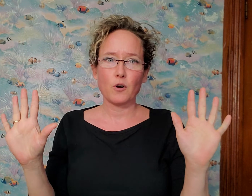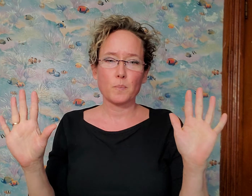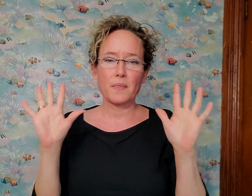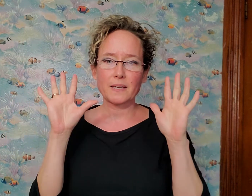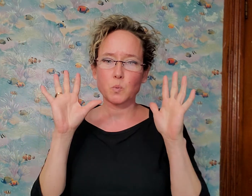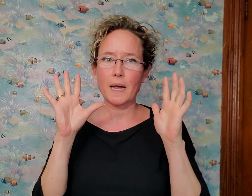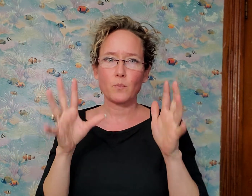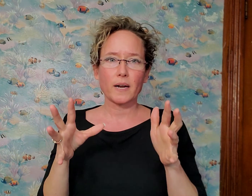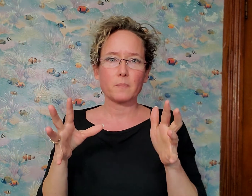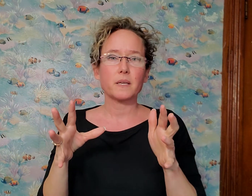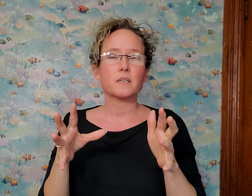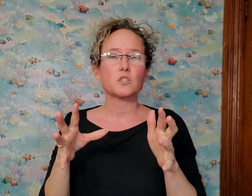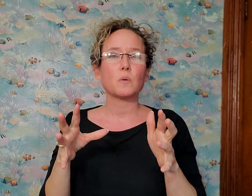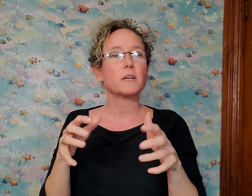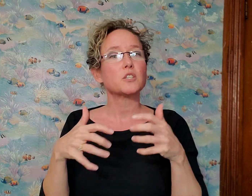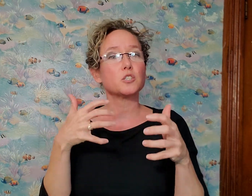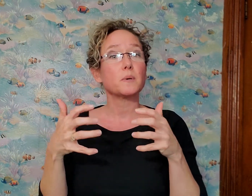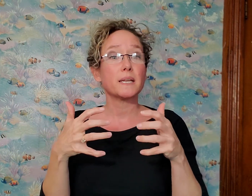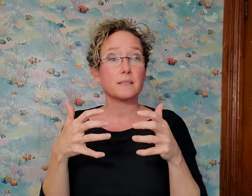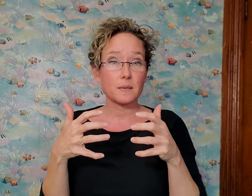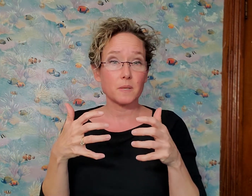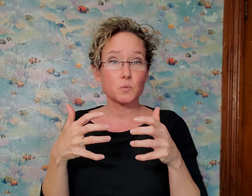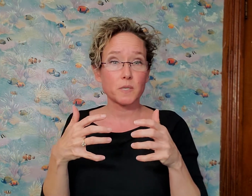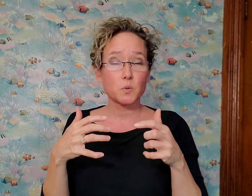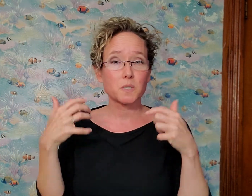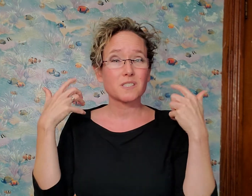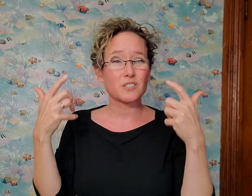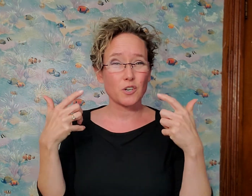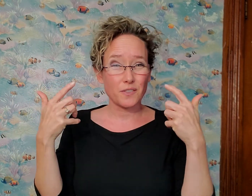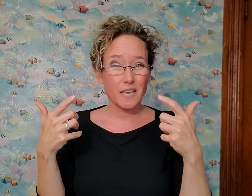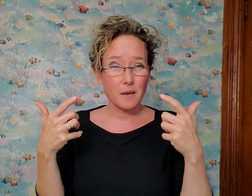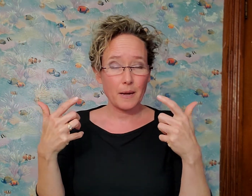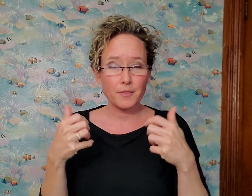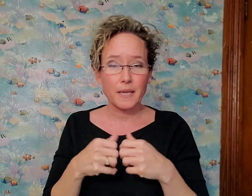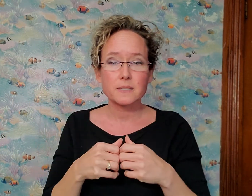open. That's why I'm recommending so much that you get into some of these resources and start thinking about things.